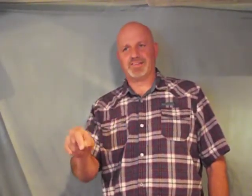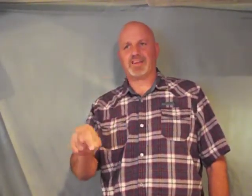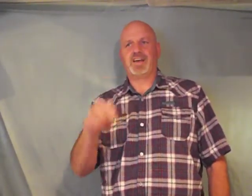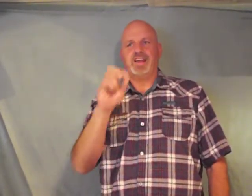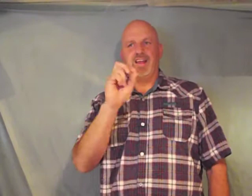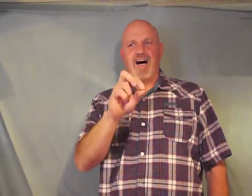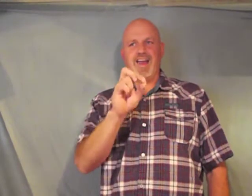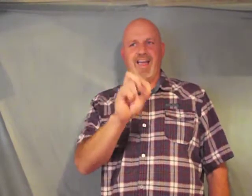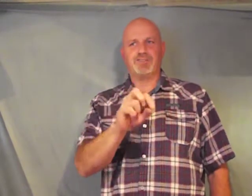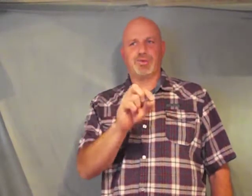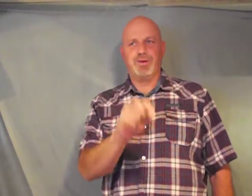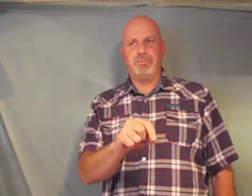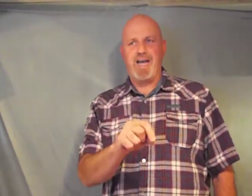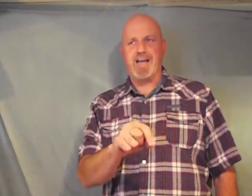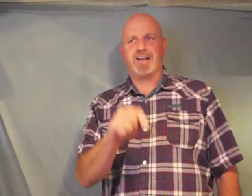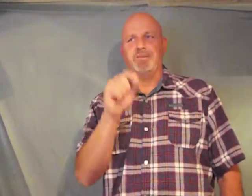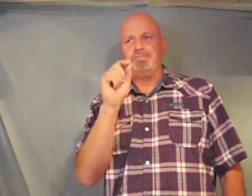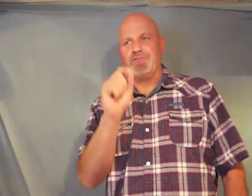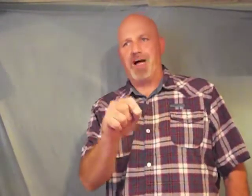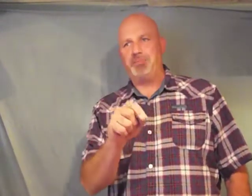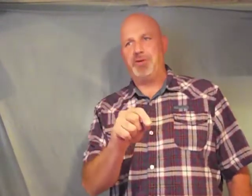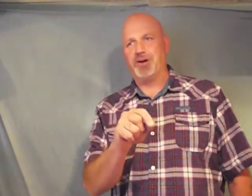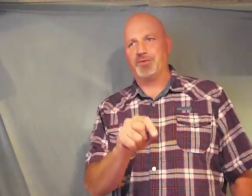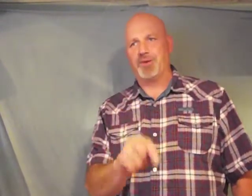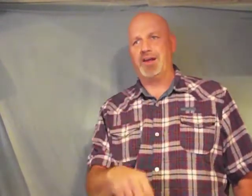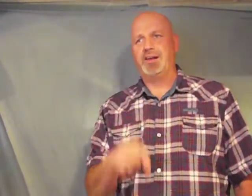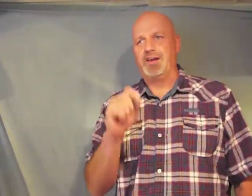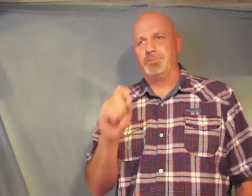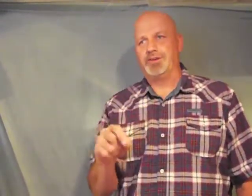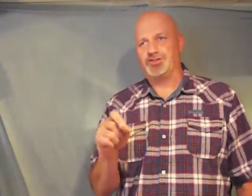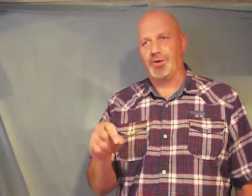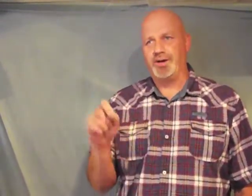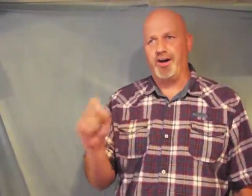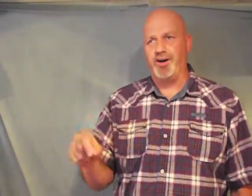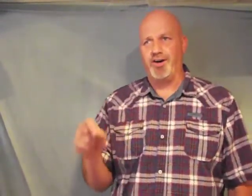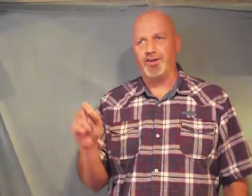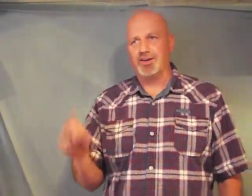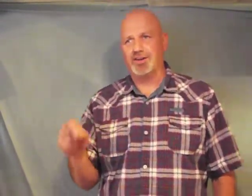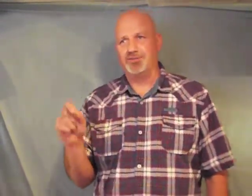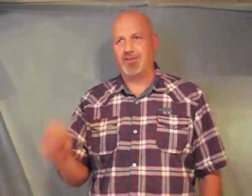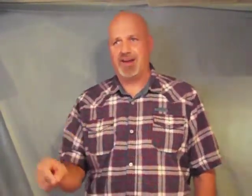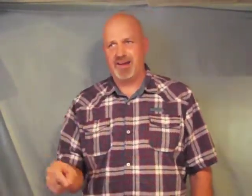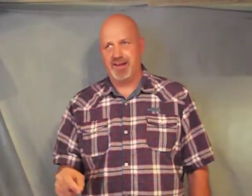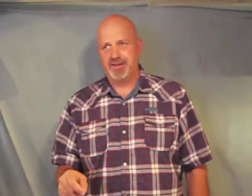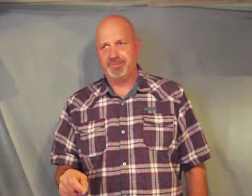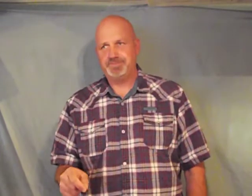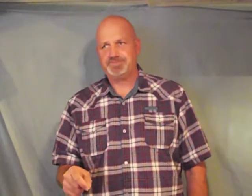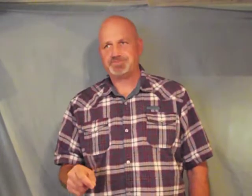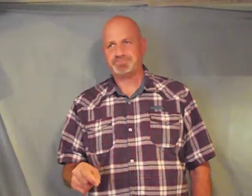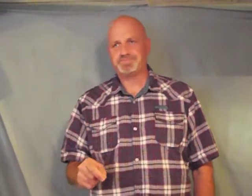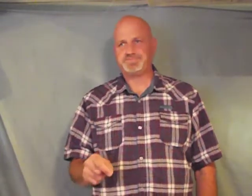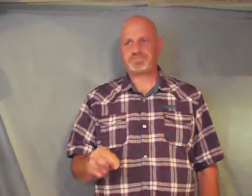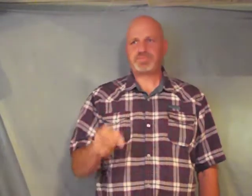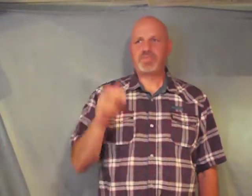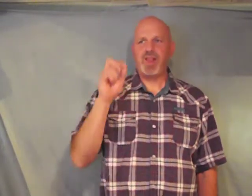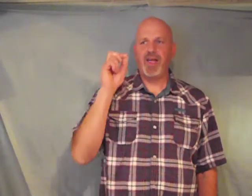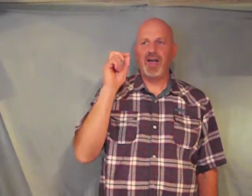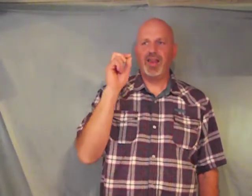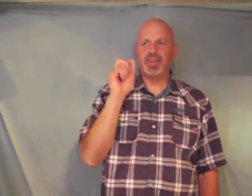not answering back not pilfering but showing all good fidelity that